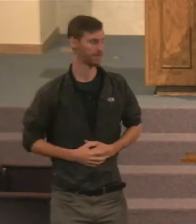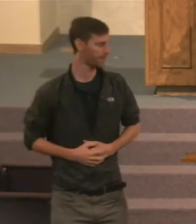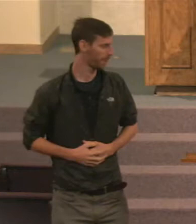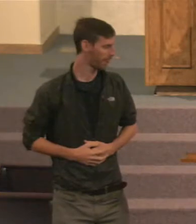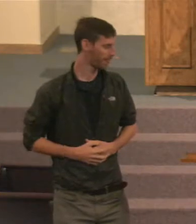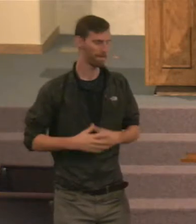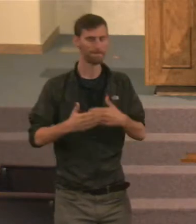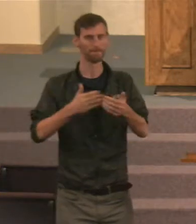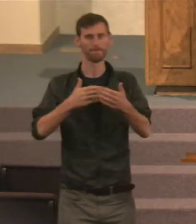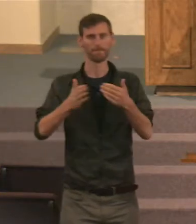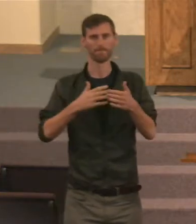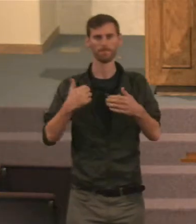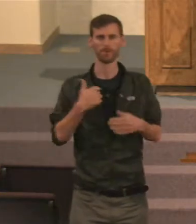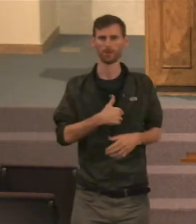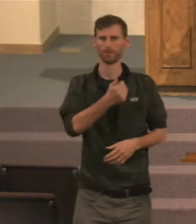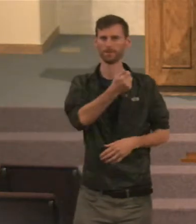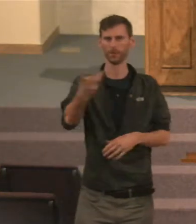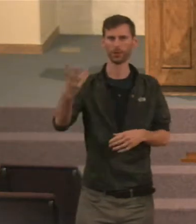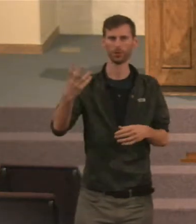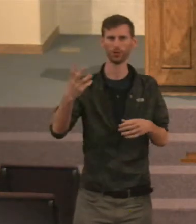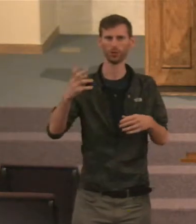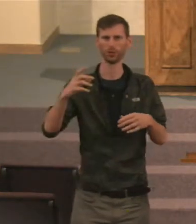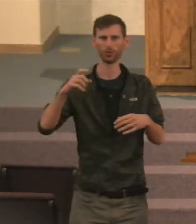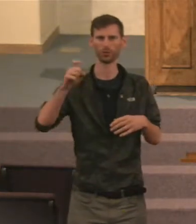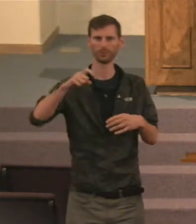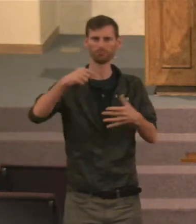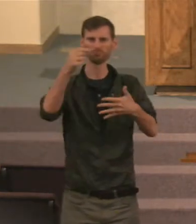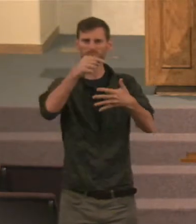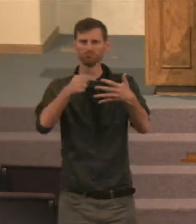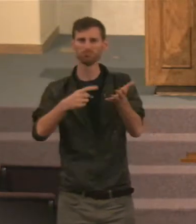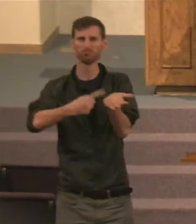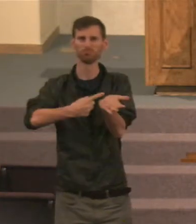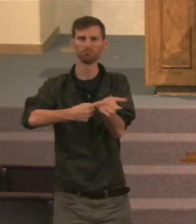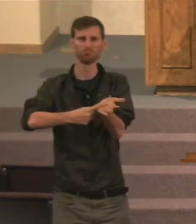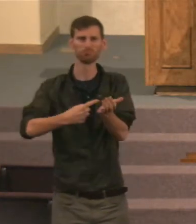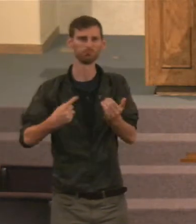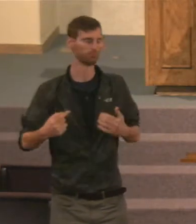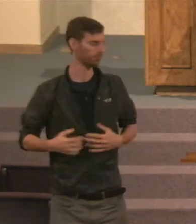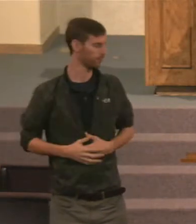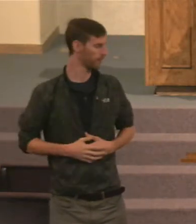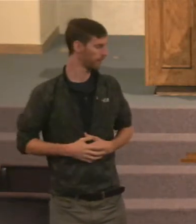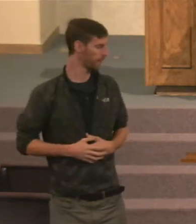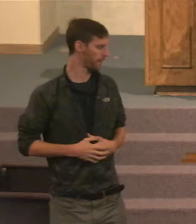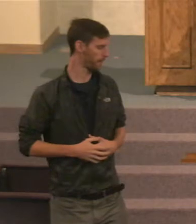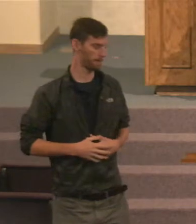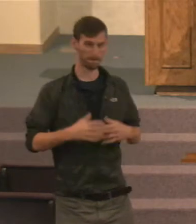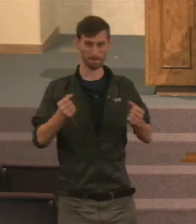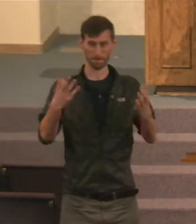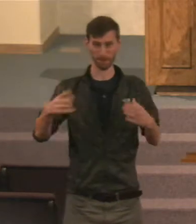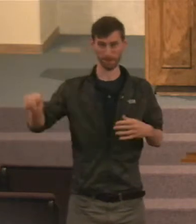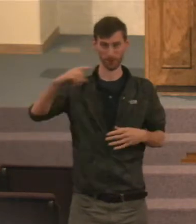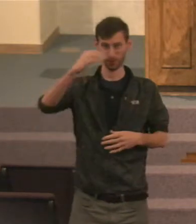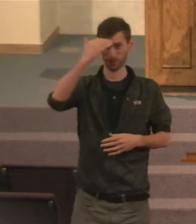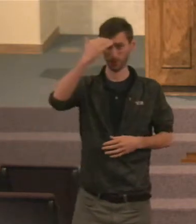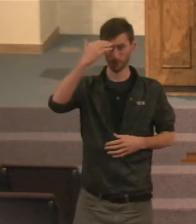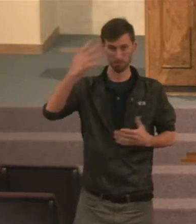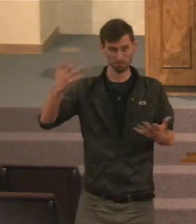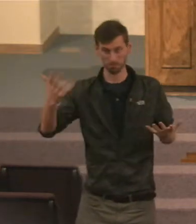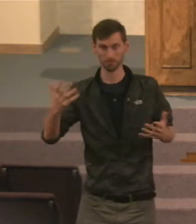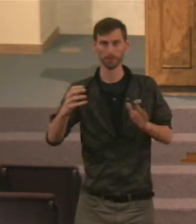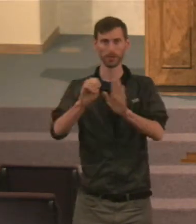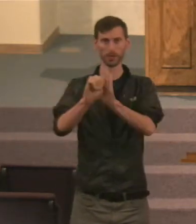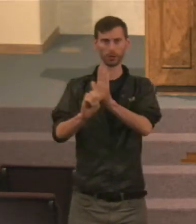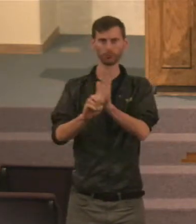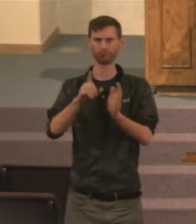But anyhow, we've got several things we need to talk about here. I don't know how many of you know, the